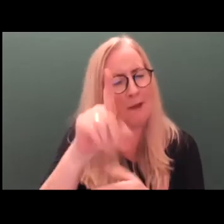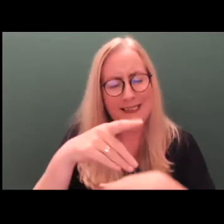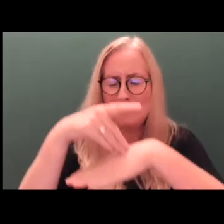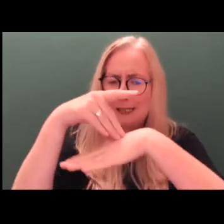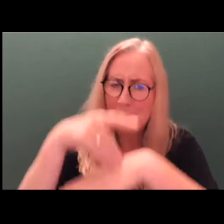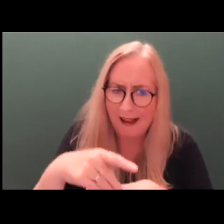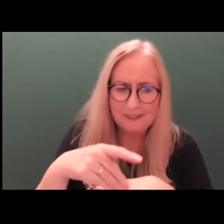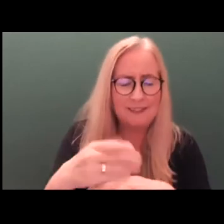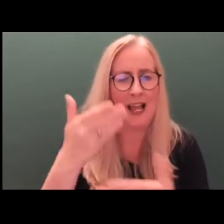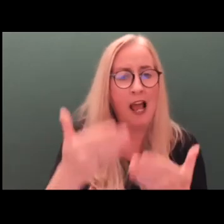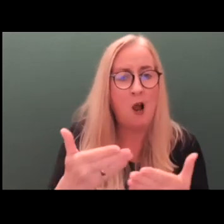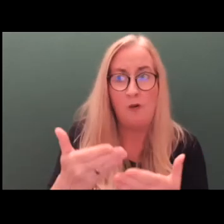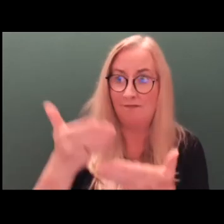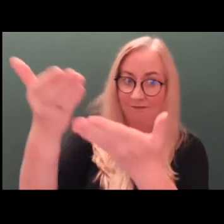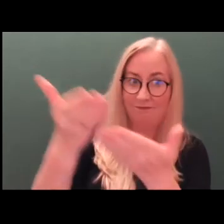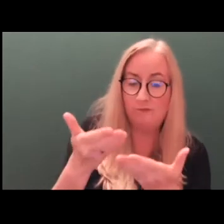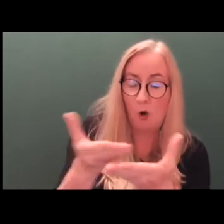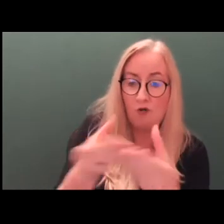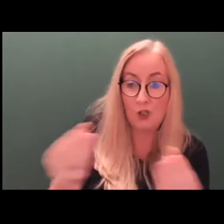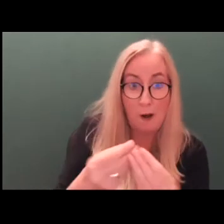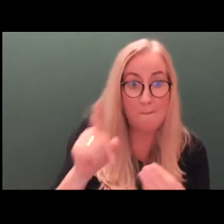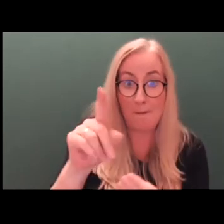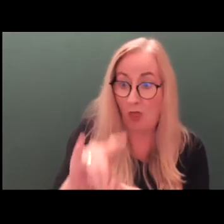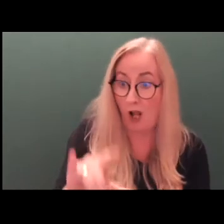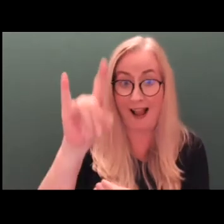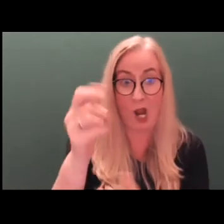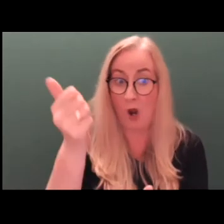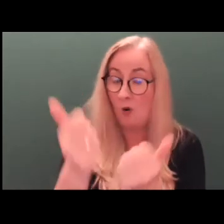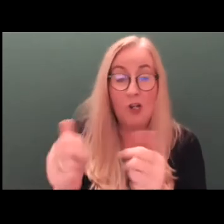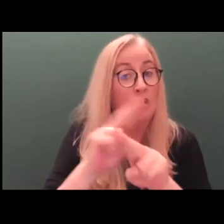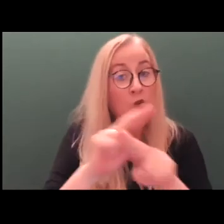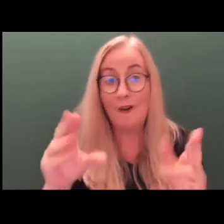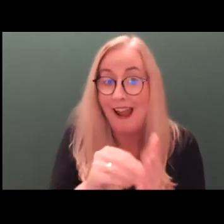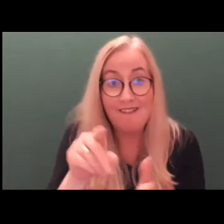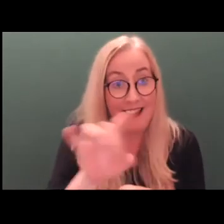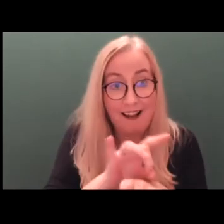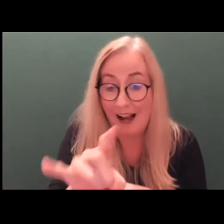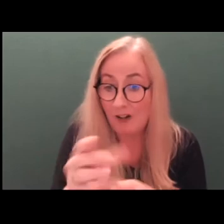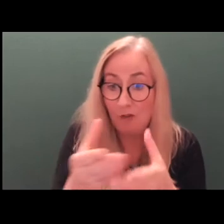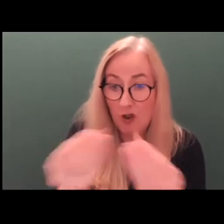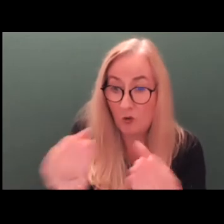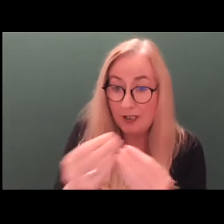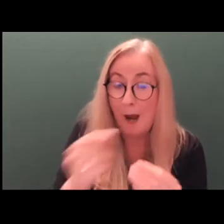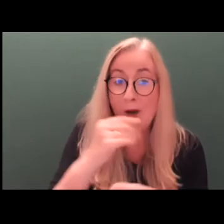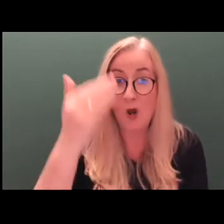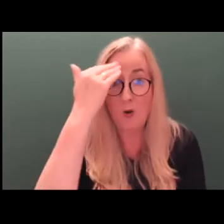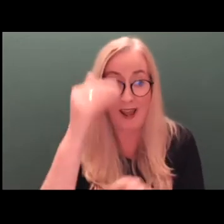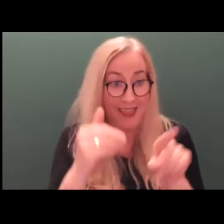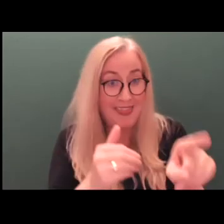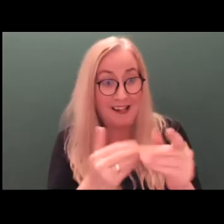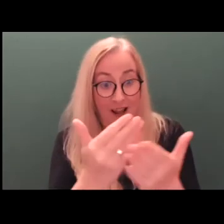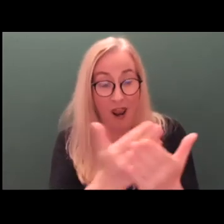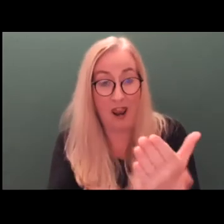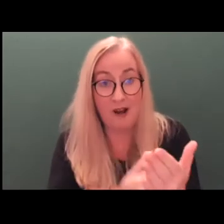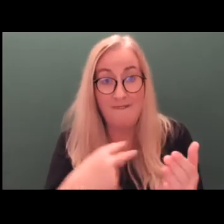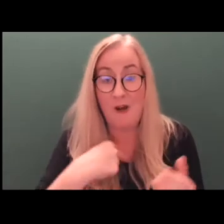the delivery of resources, which the High Court currently doesn't have. Knowing the importance of this legislation for